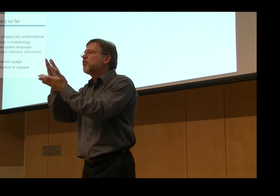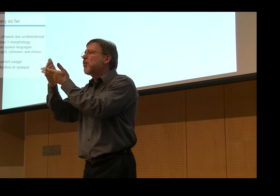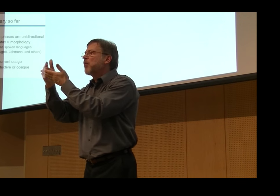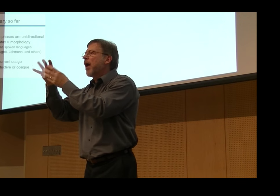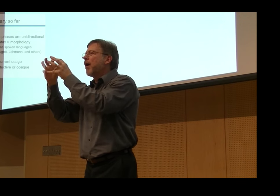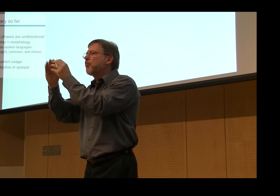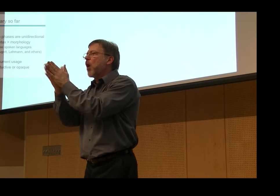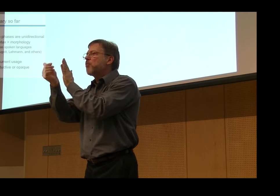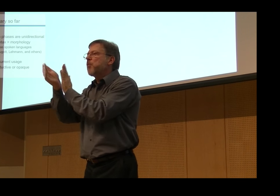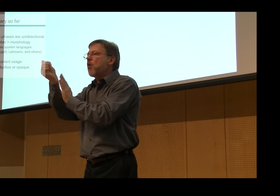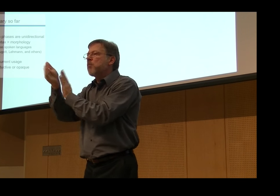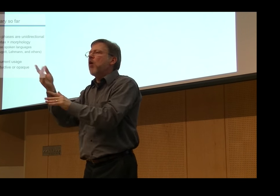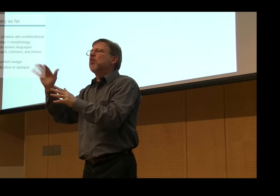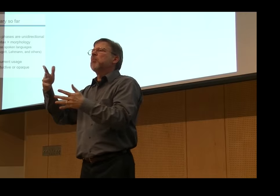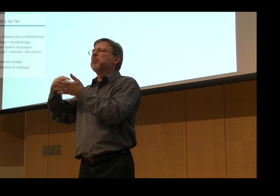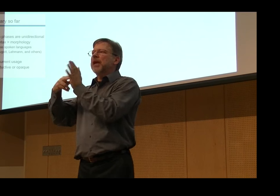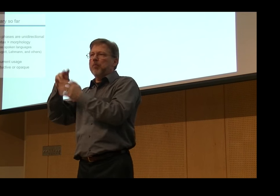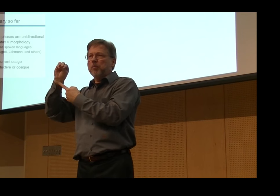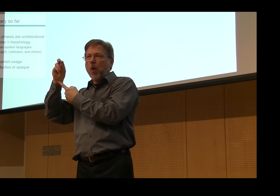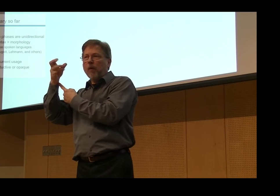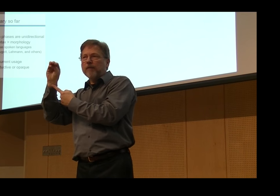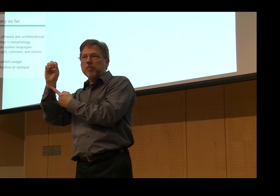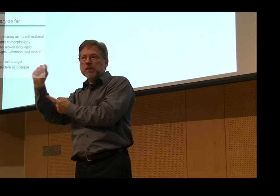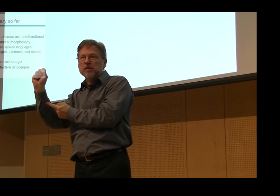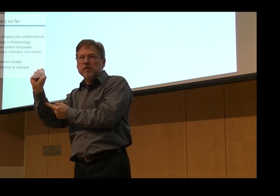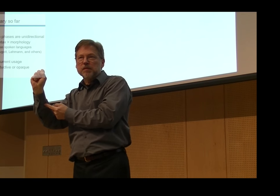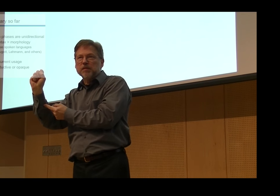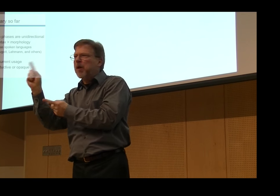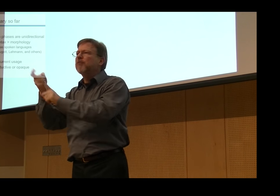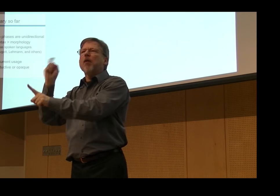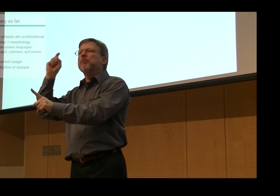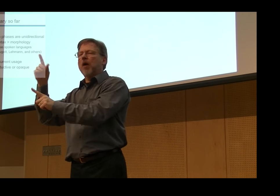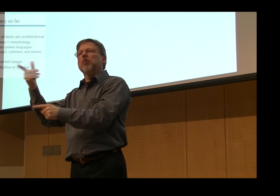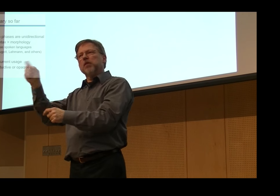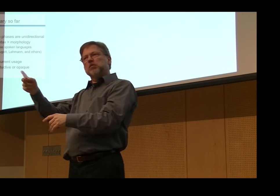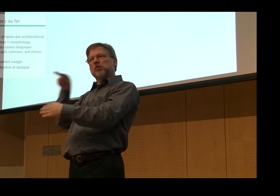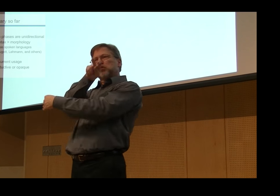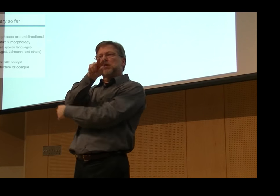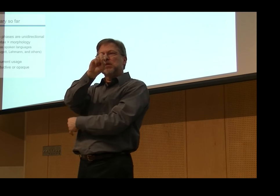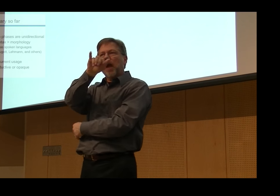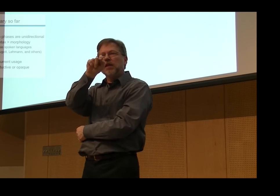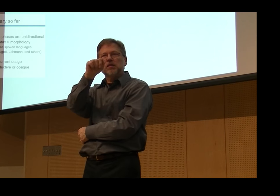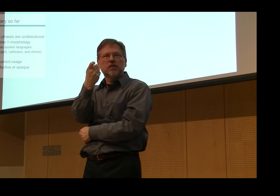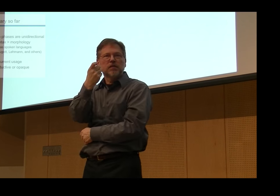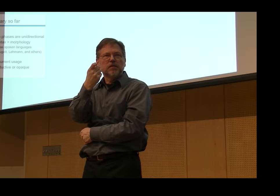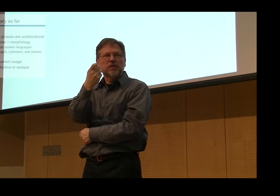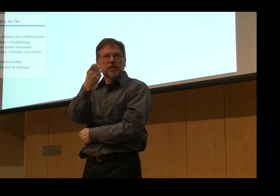account for what happened in ASL. With new emerging language and the earlier forms of ASL, we